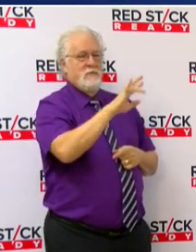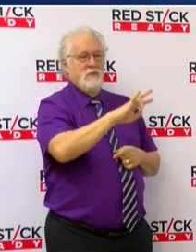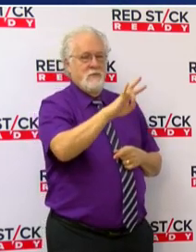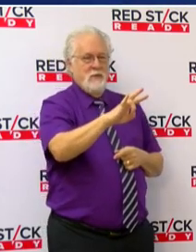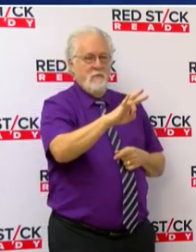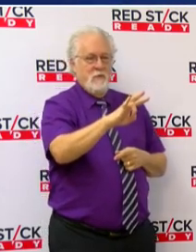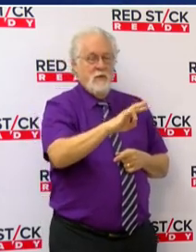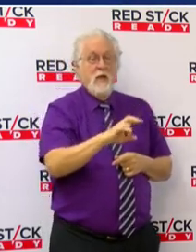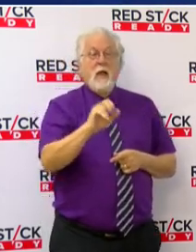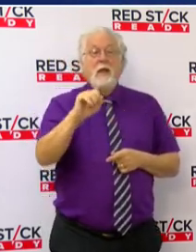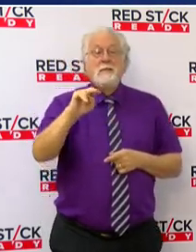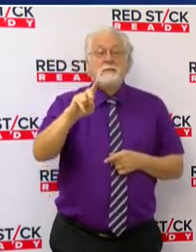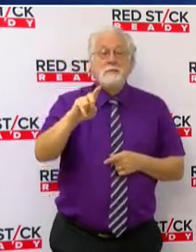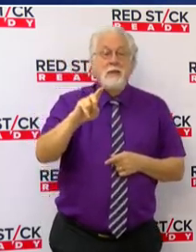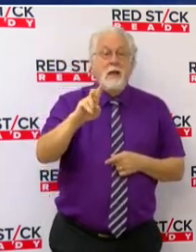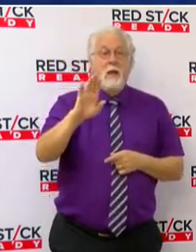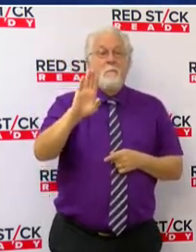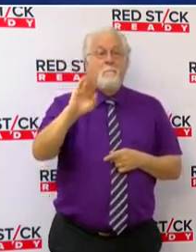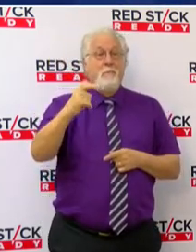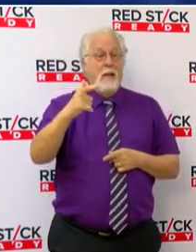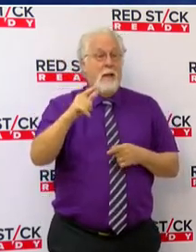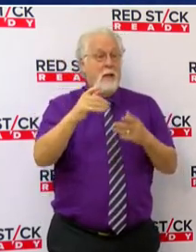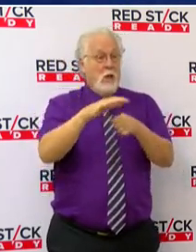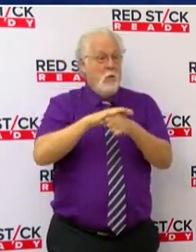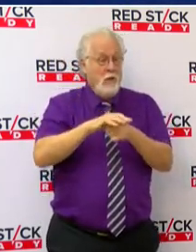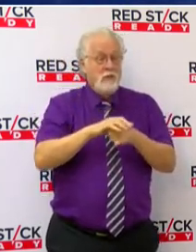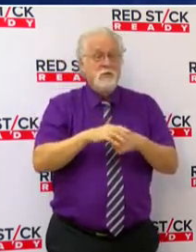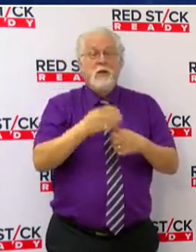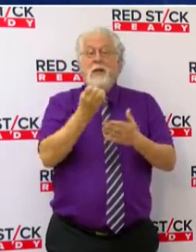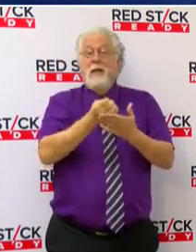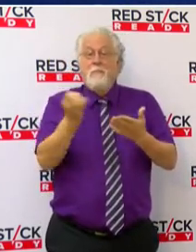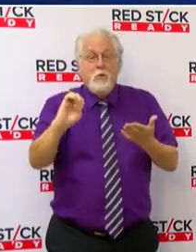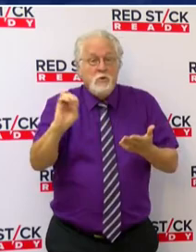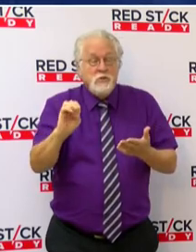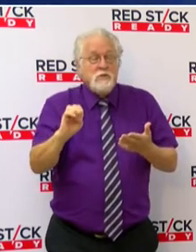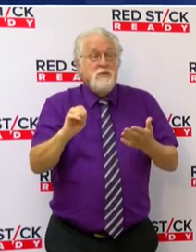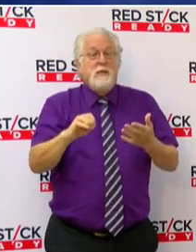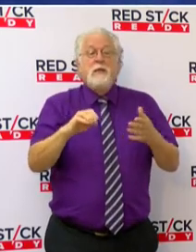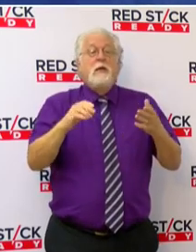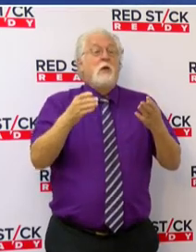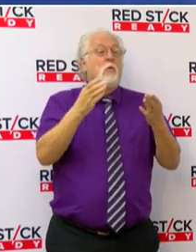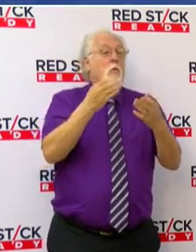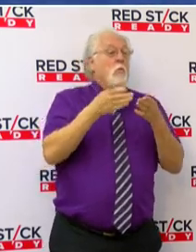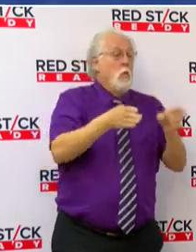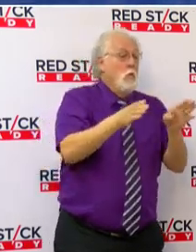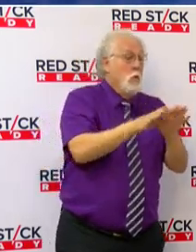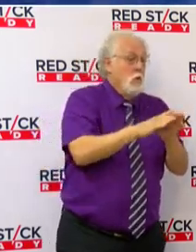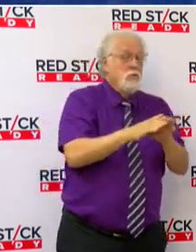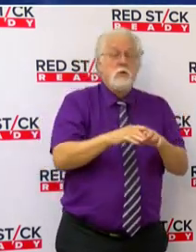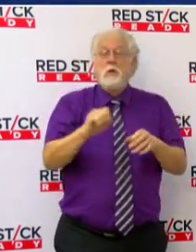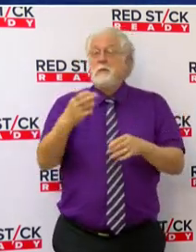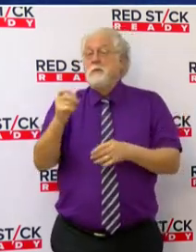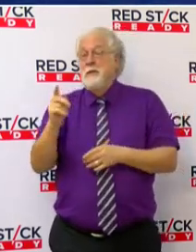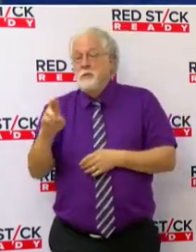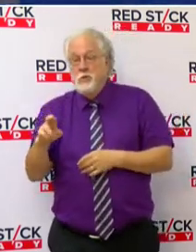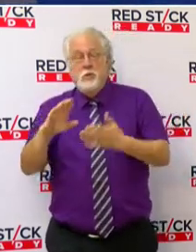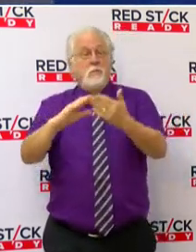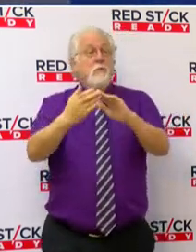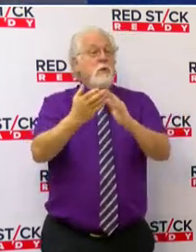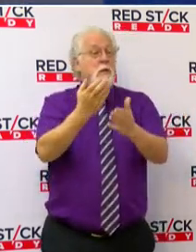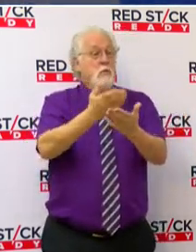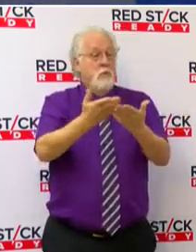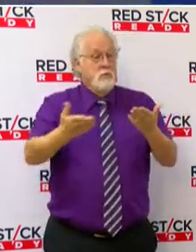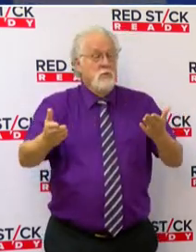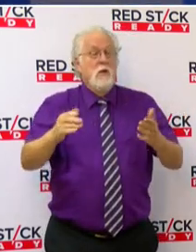Sand and sandbag locations. Emergency resources, shelters, road closures, and community resources can be